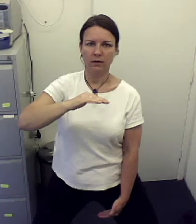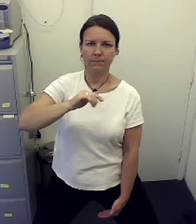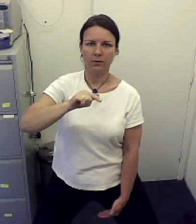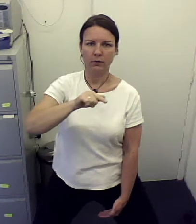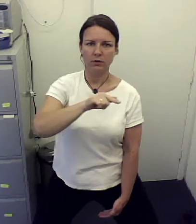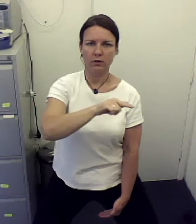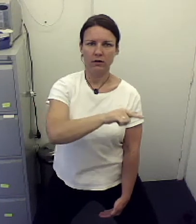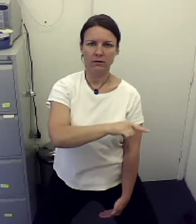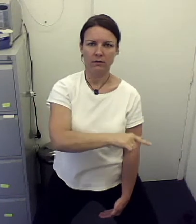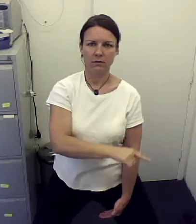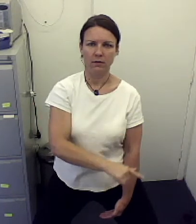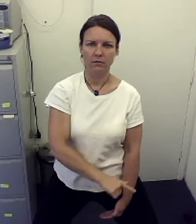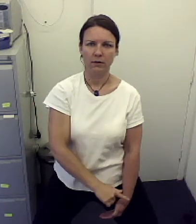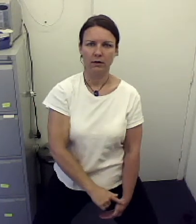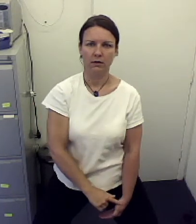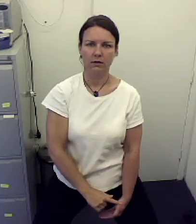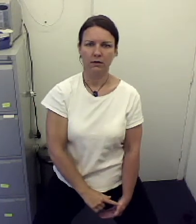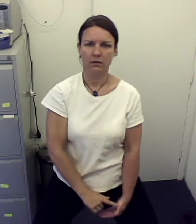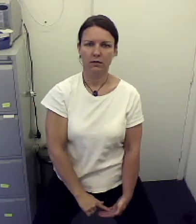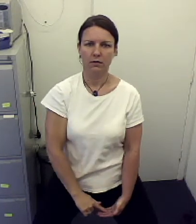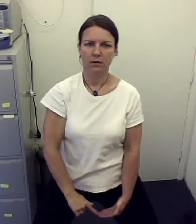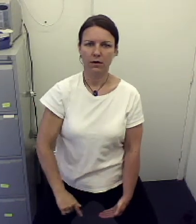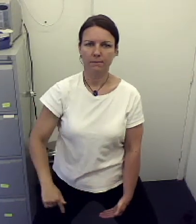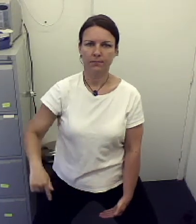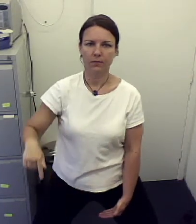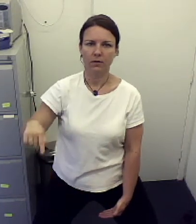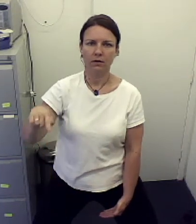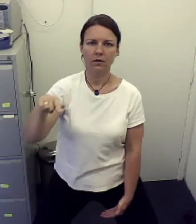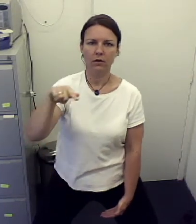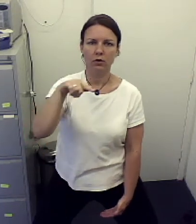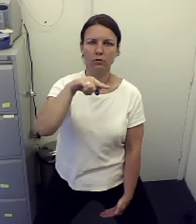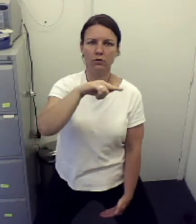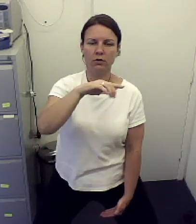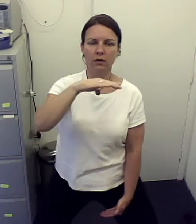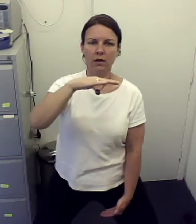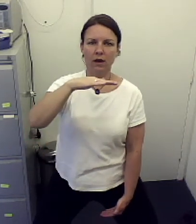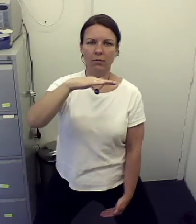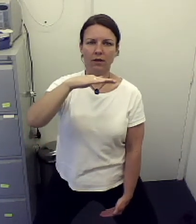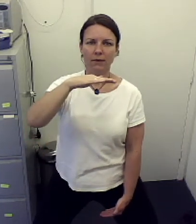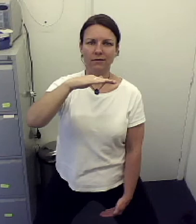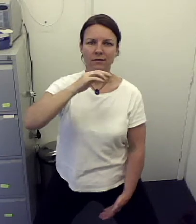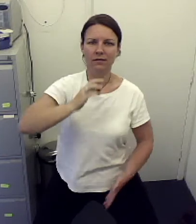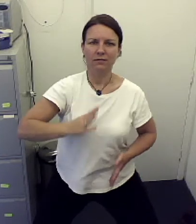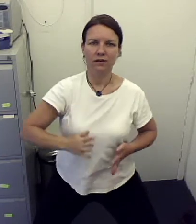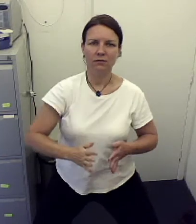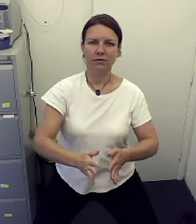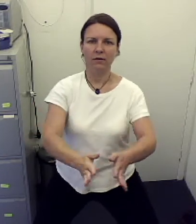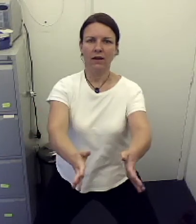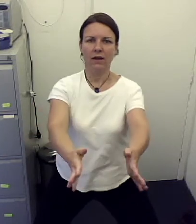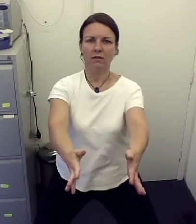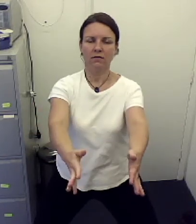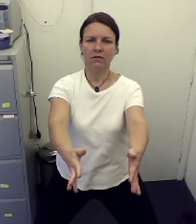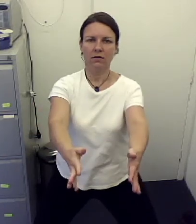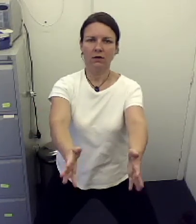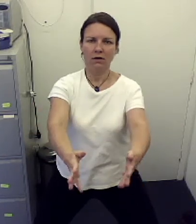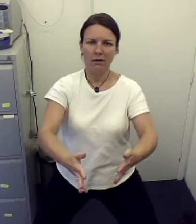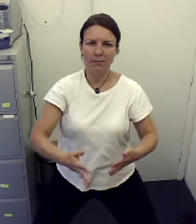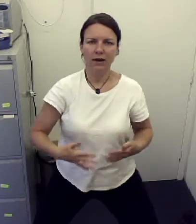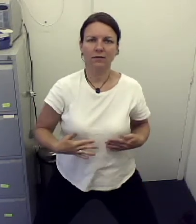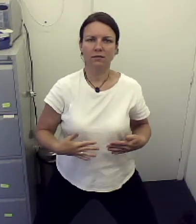up. Which is this big. Okay? Huge. And what that means is that there's energy flowing out to her and back into